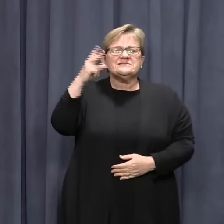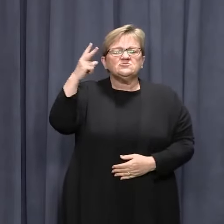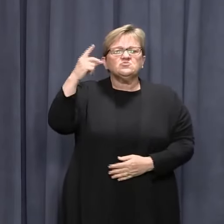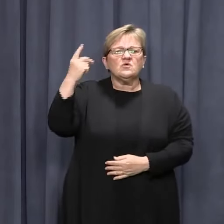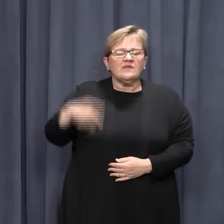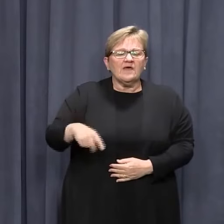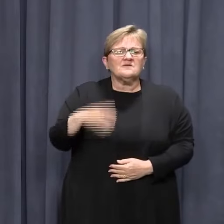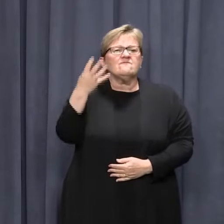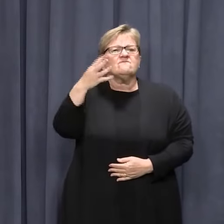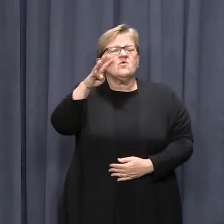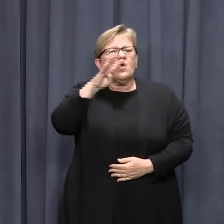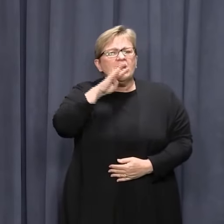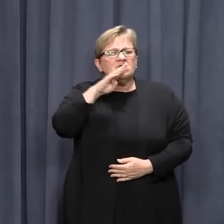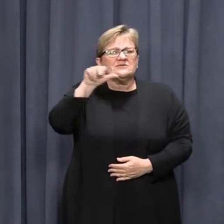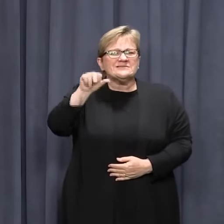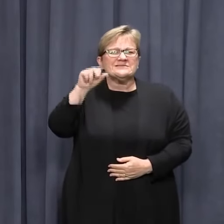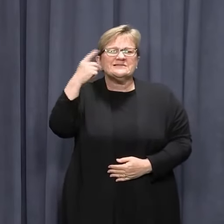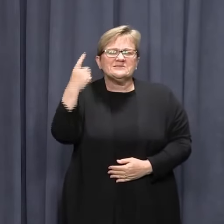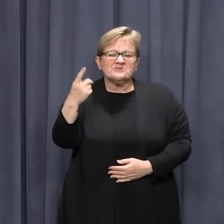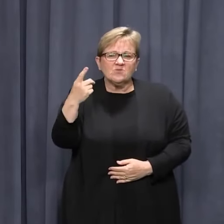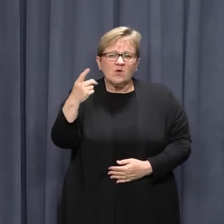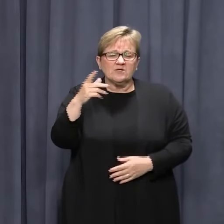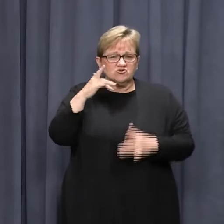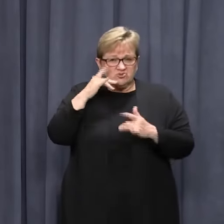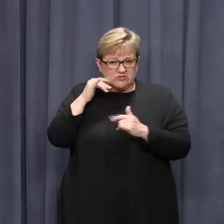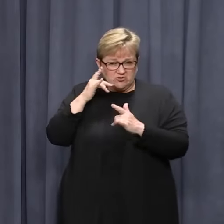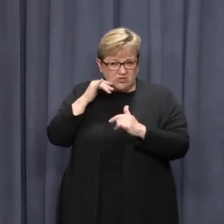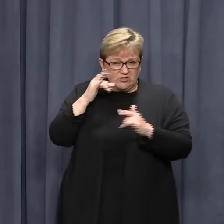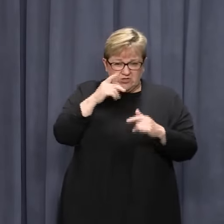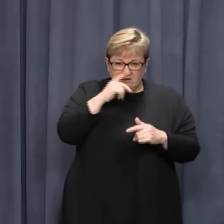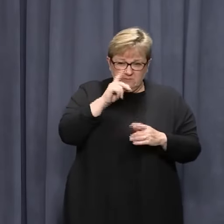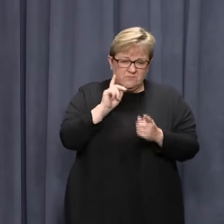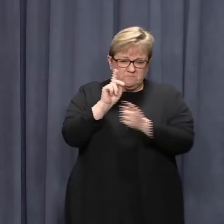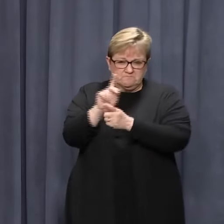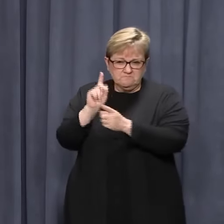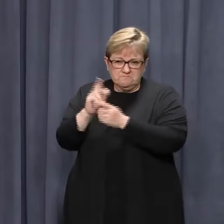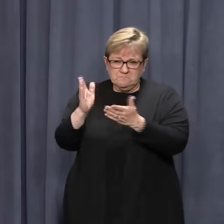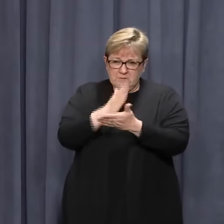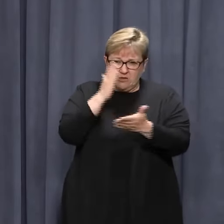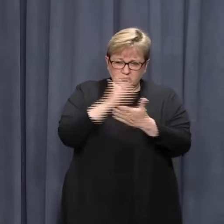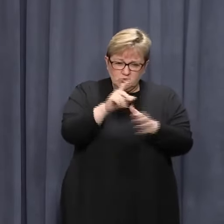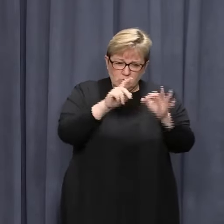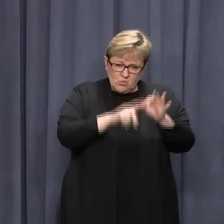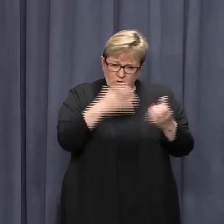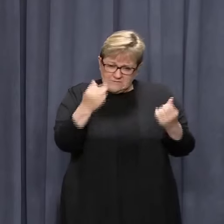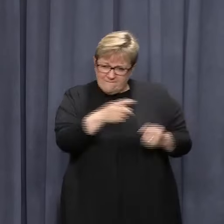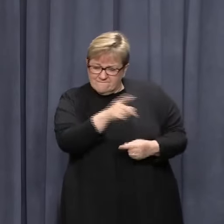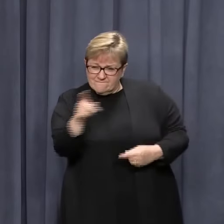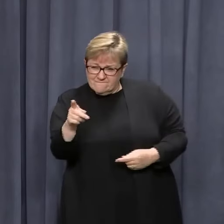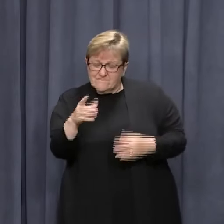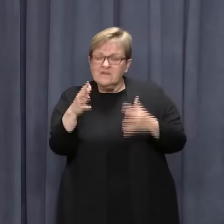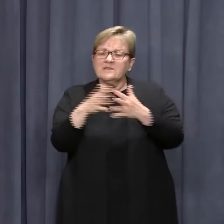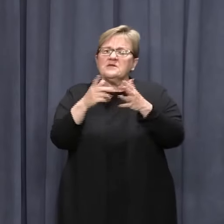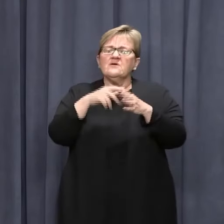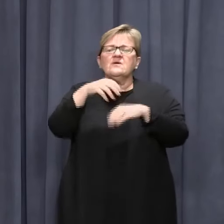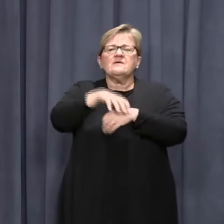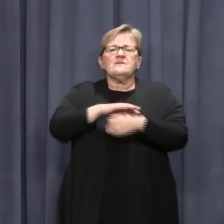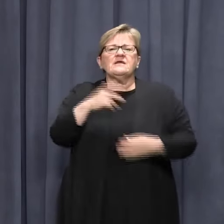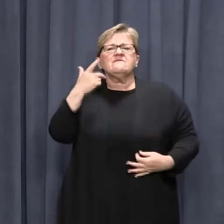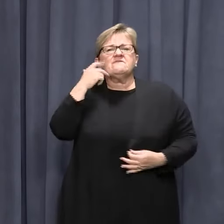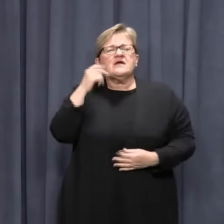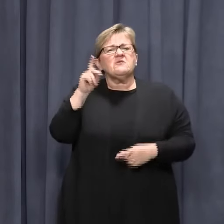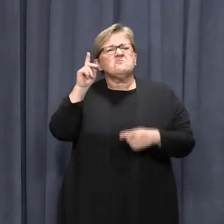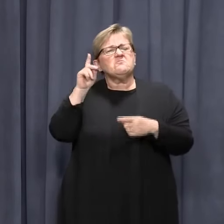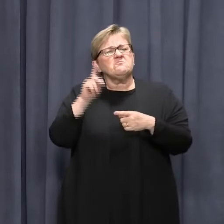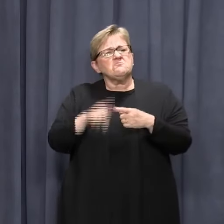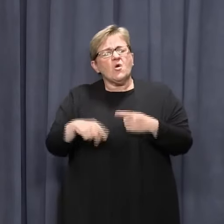,461 physical checks of people being in self-quarantine. WA Police have found that